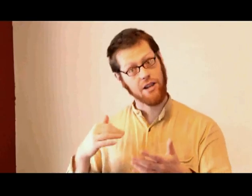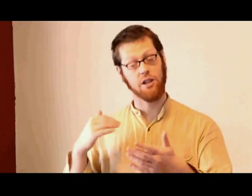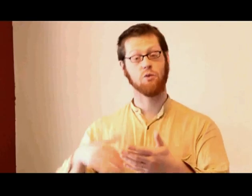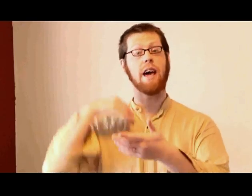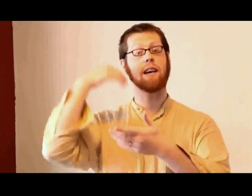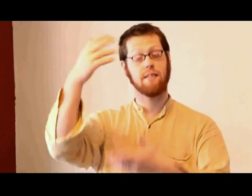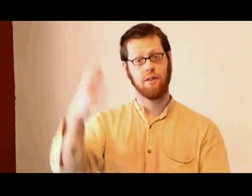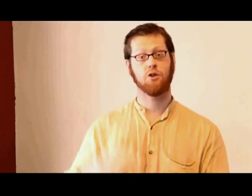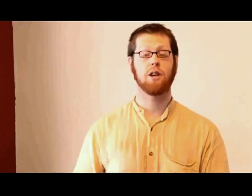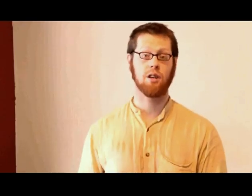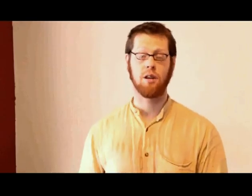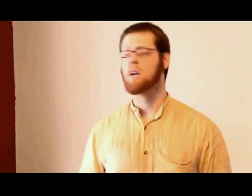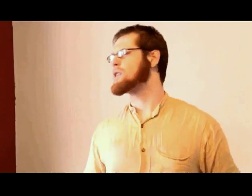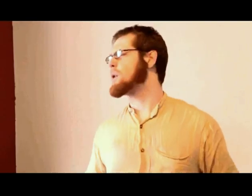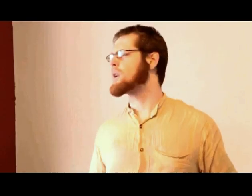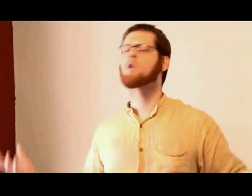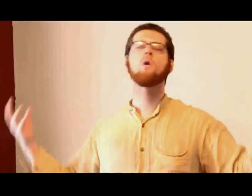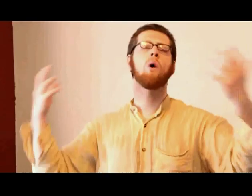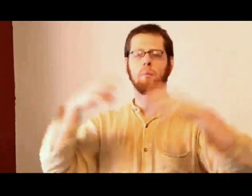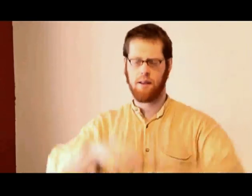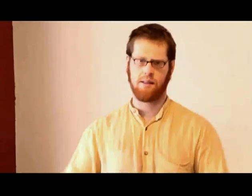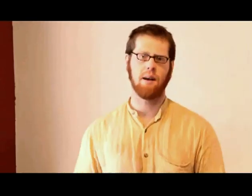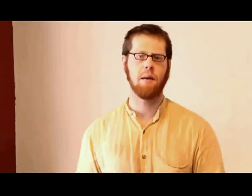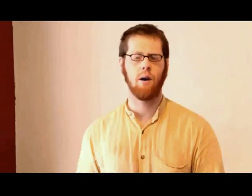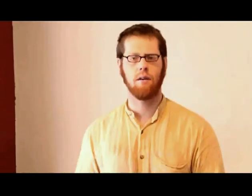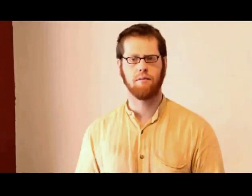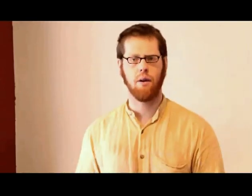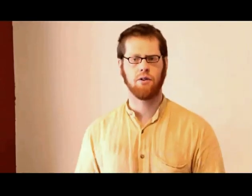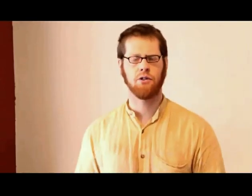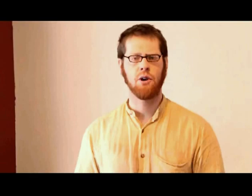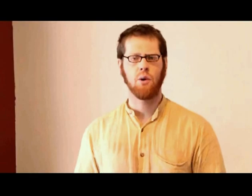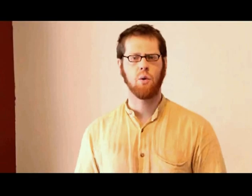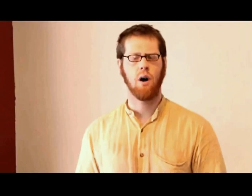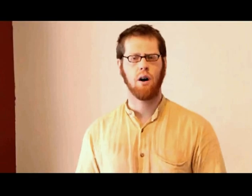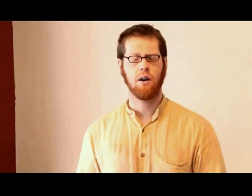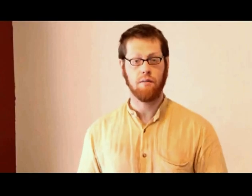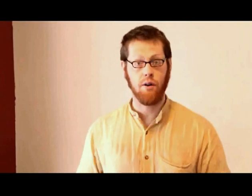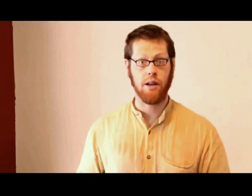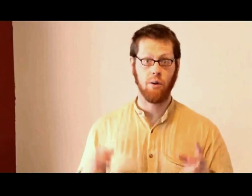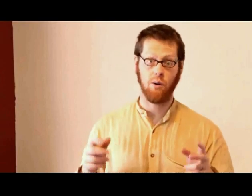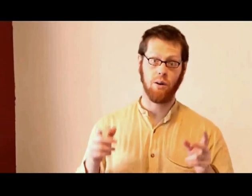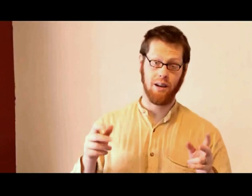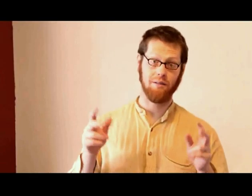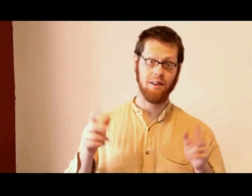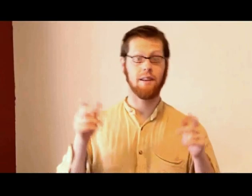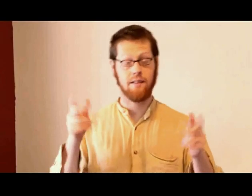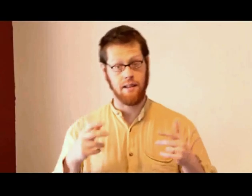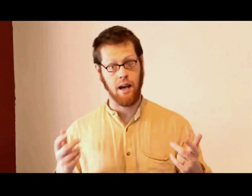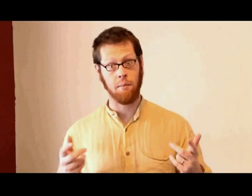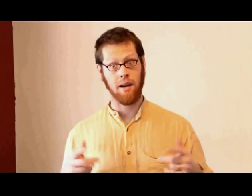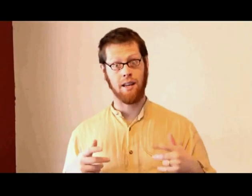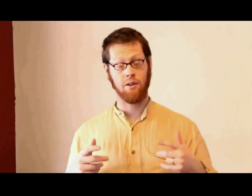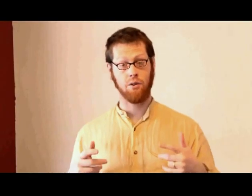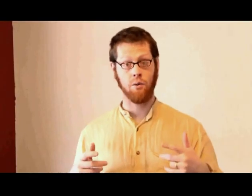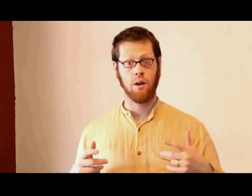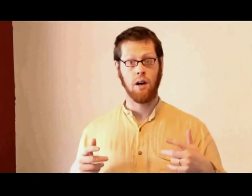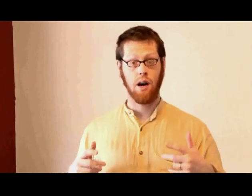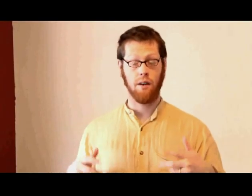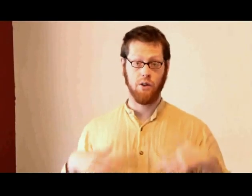are actually raised in the tradition. So, an enormous amount of folks who are converting or kind of convinced in coming into the